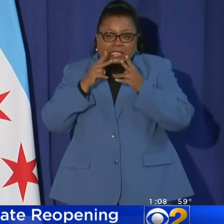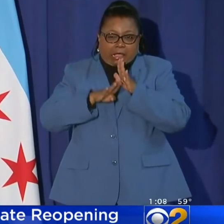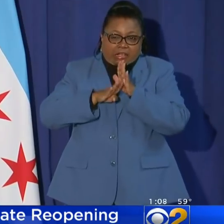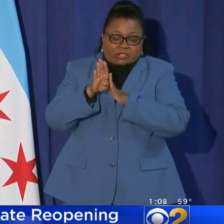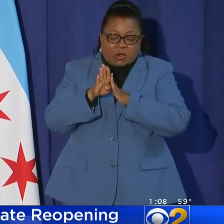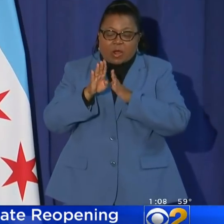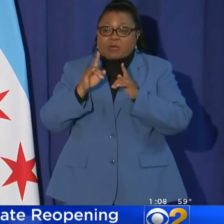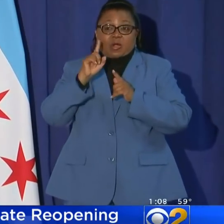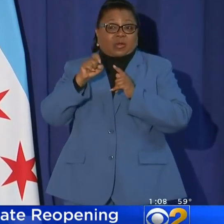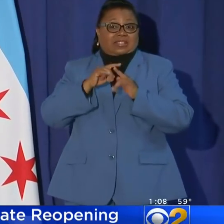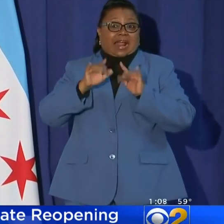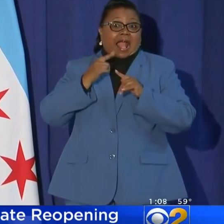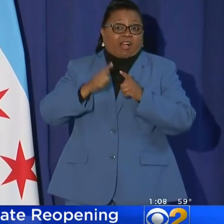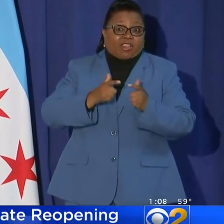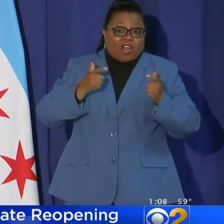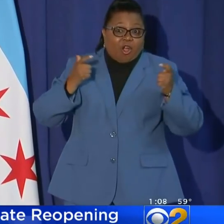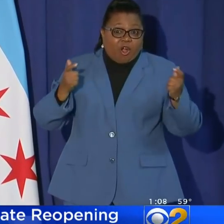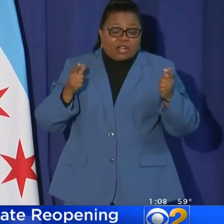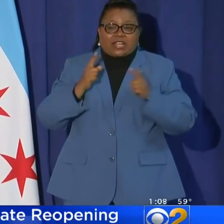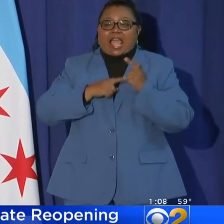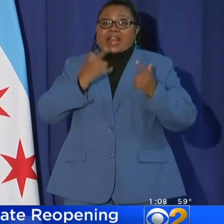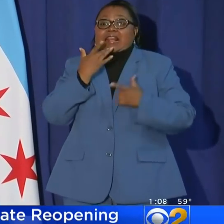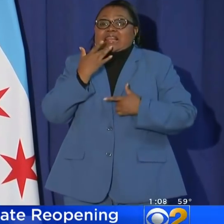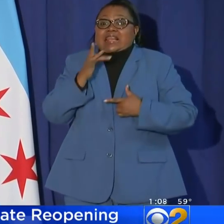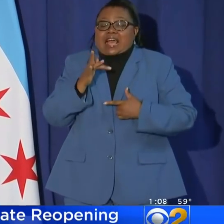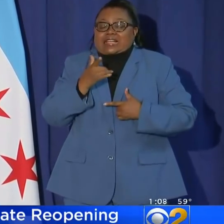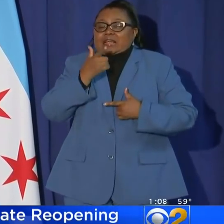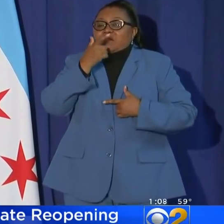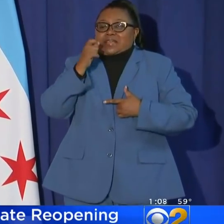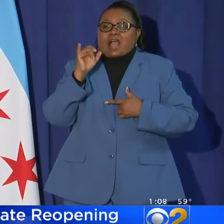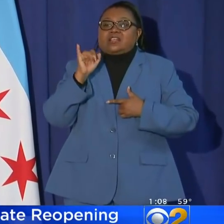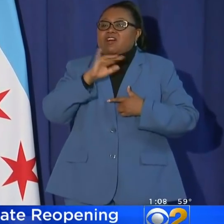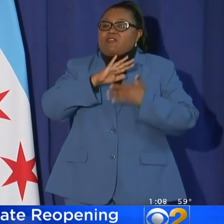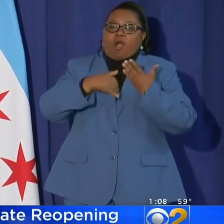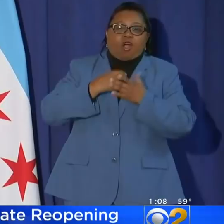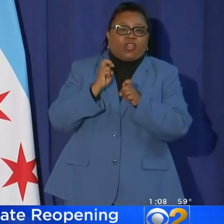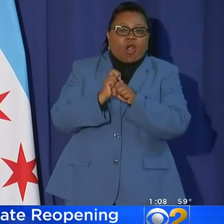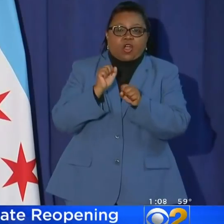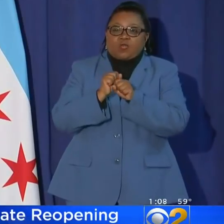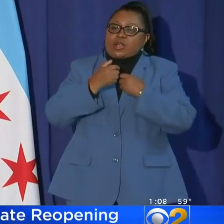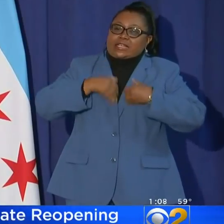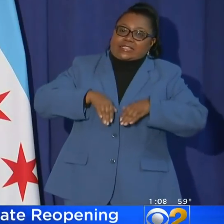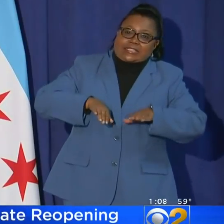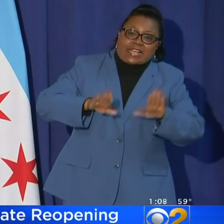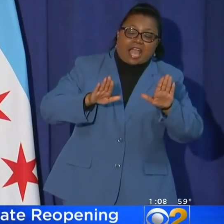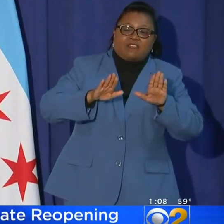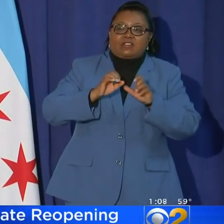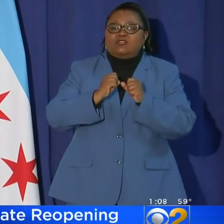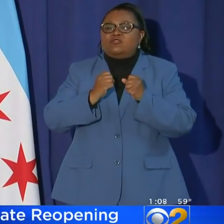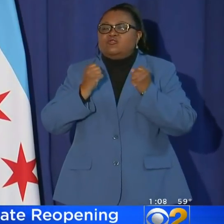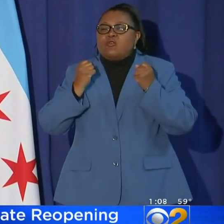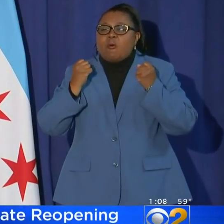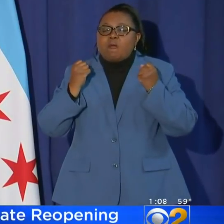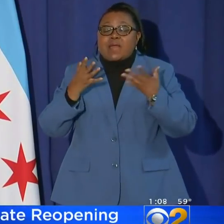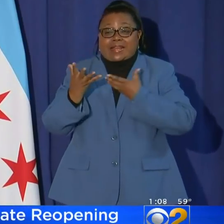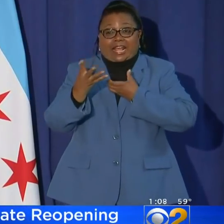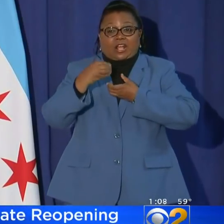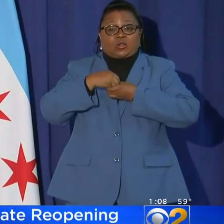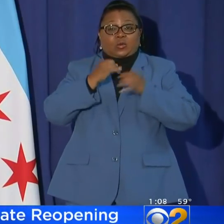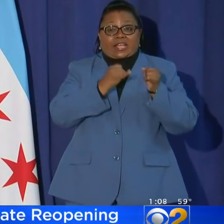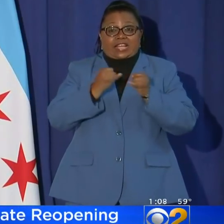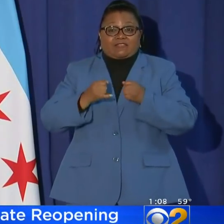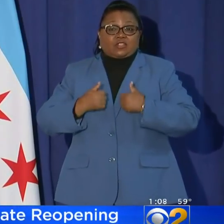surge. The question was only how large and luckily because of all the hard work and sacrifice of so many including